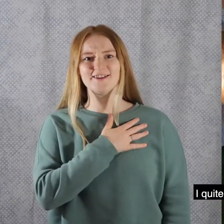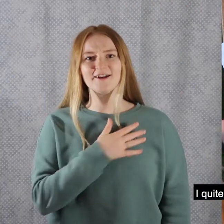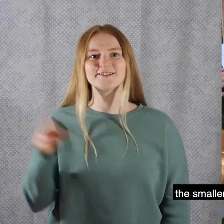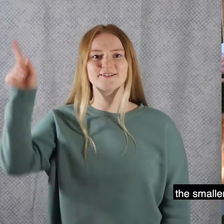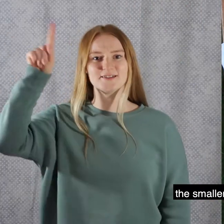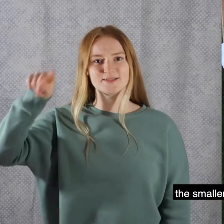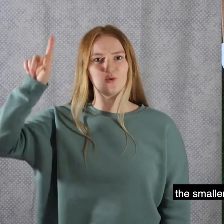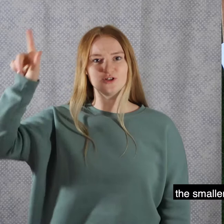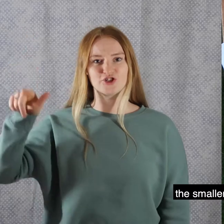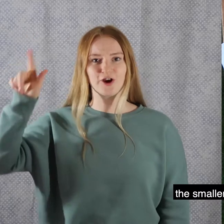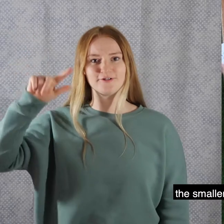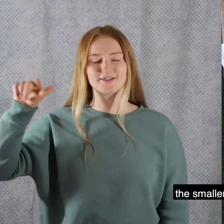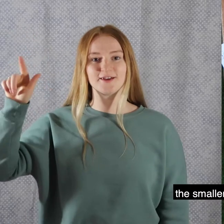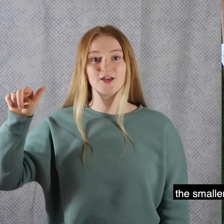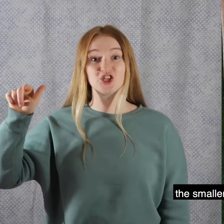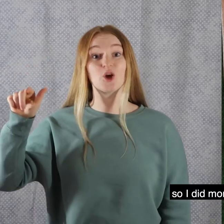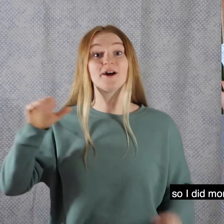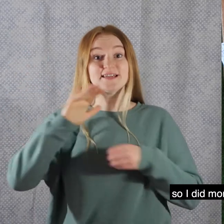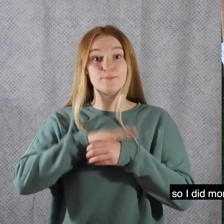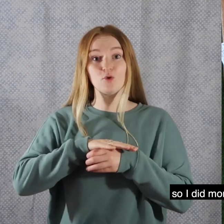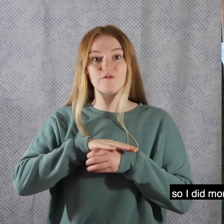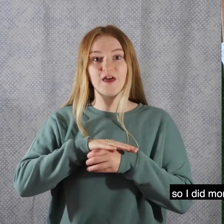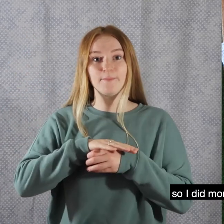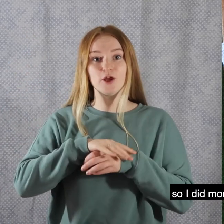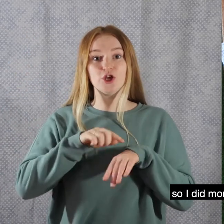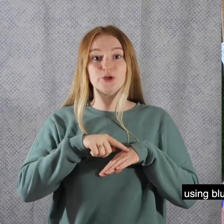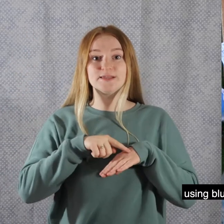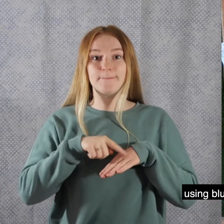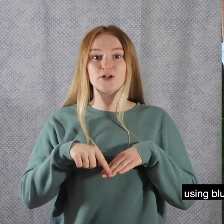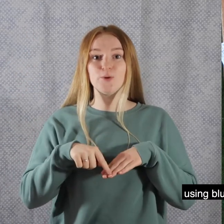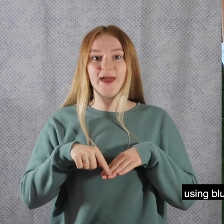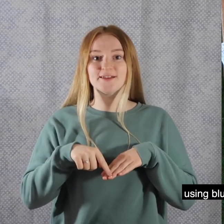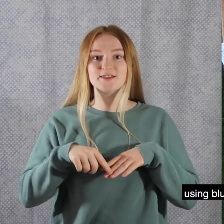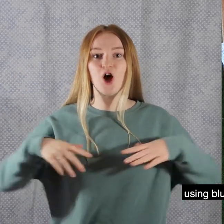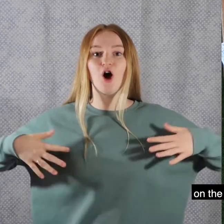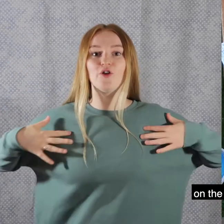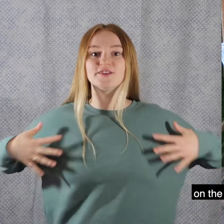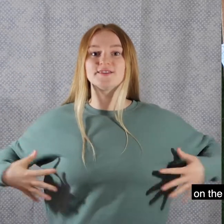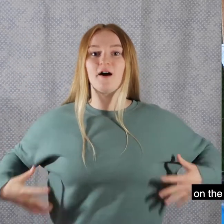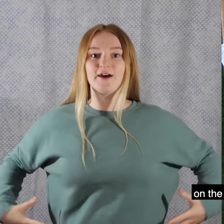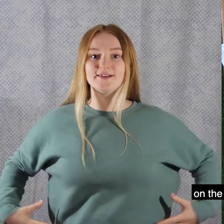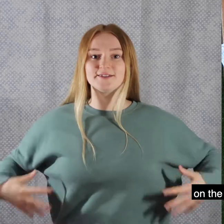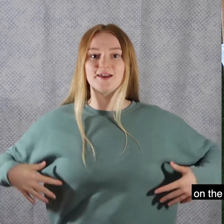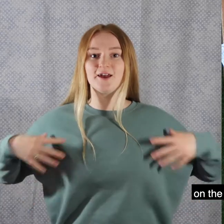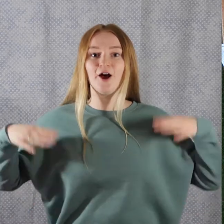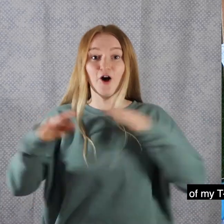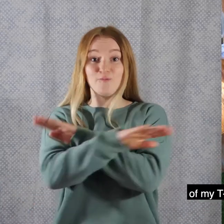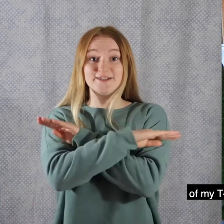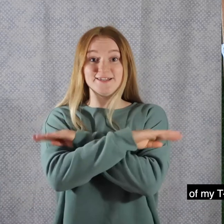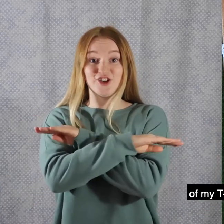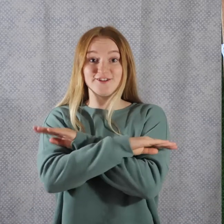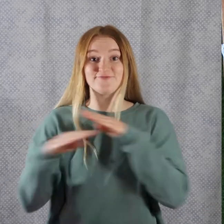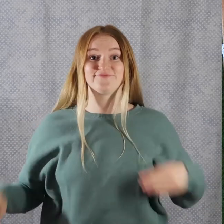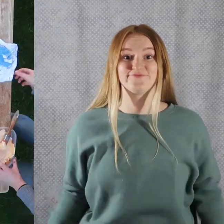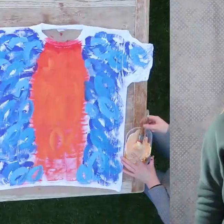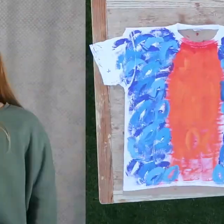quite liked the smaller strokes so I did more of them using blue paint on the sides of my